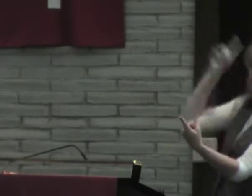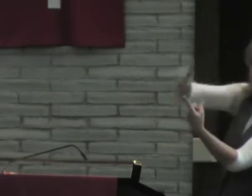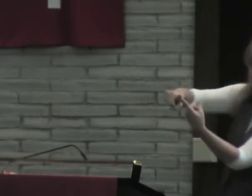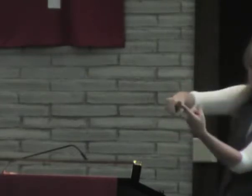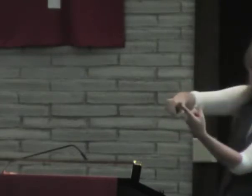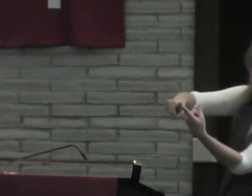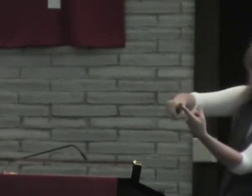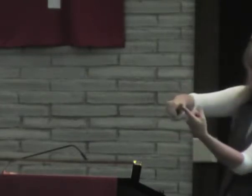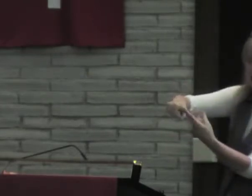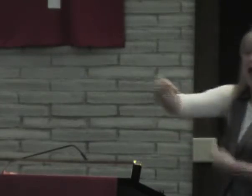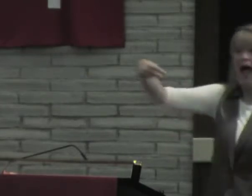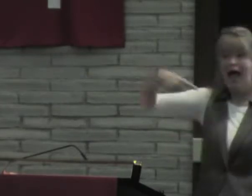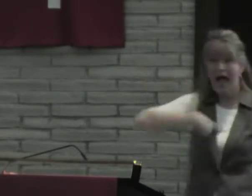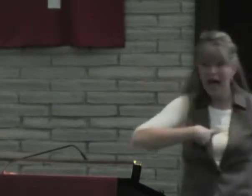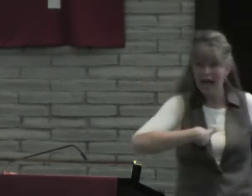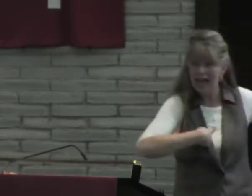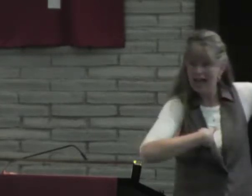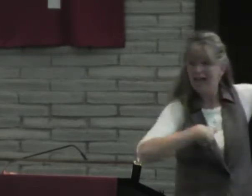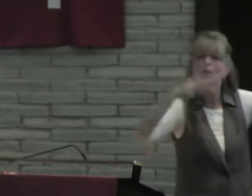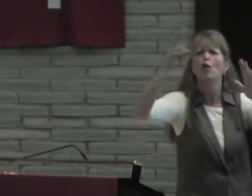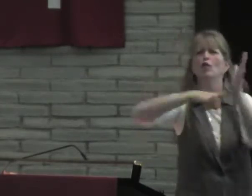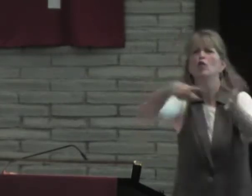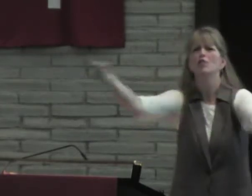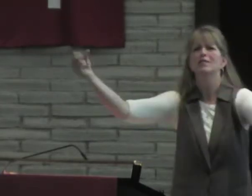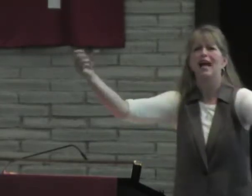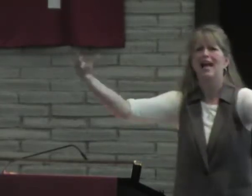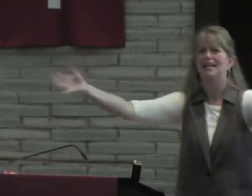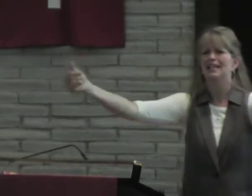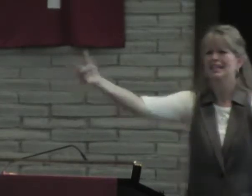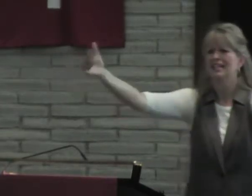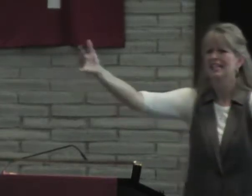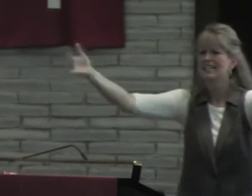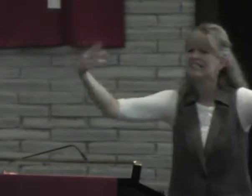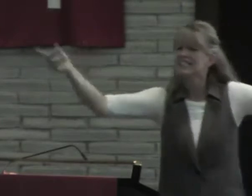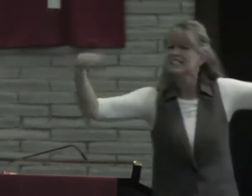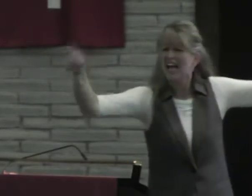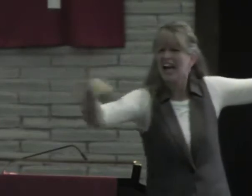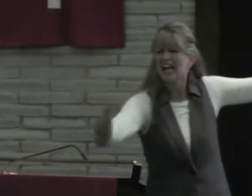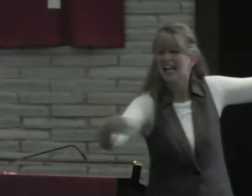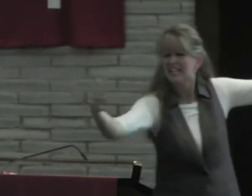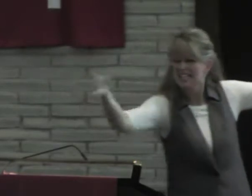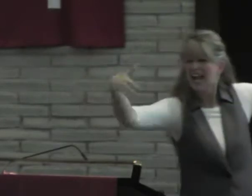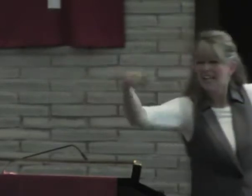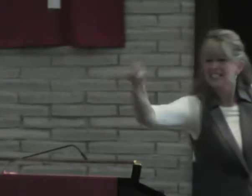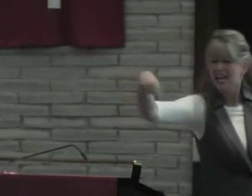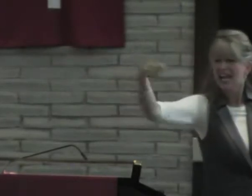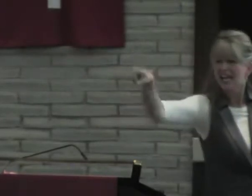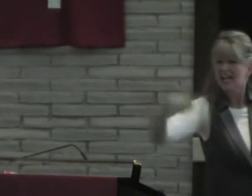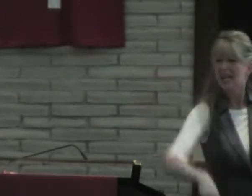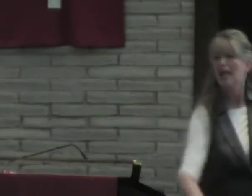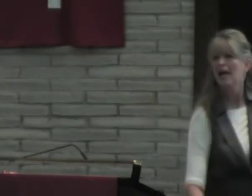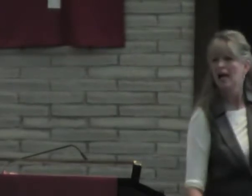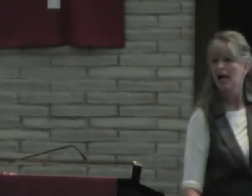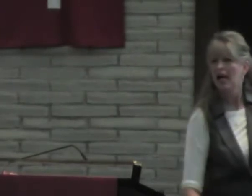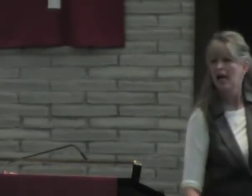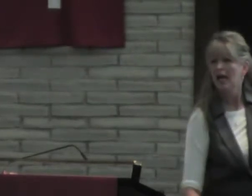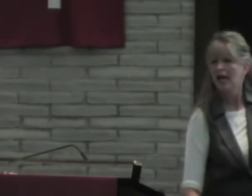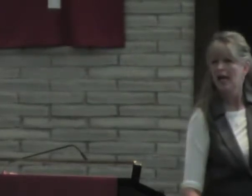Until I I want you guys to sign this or say this with me. Until